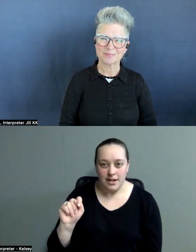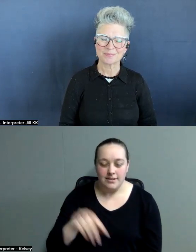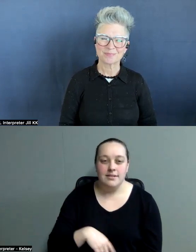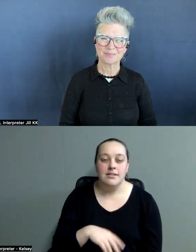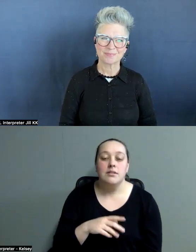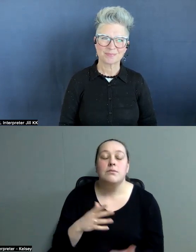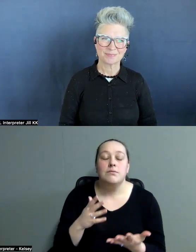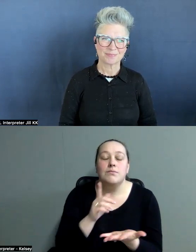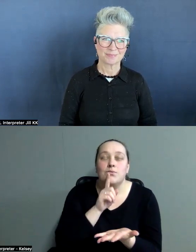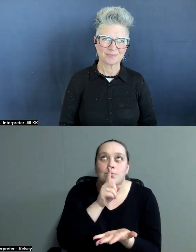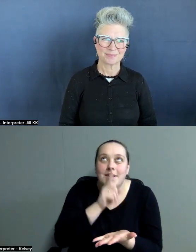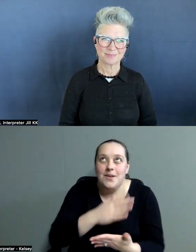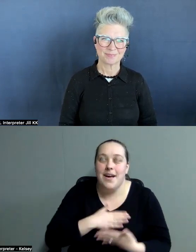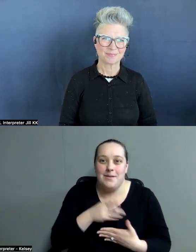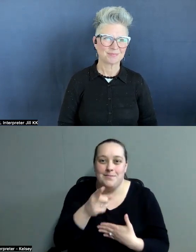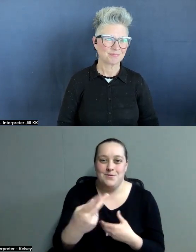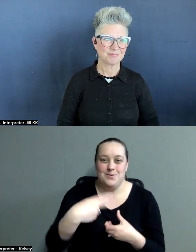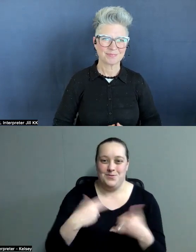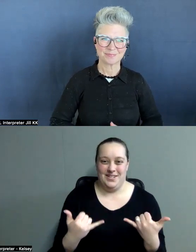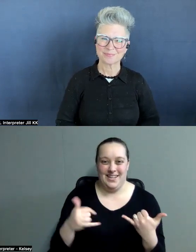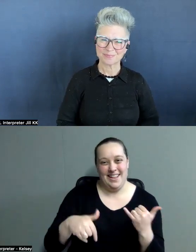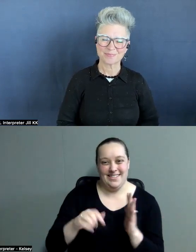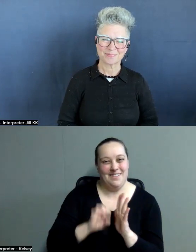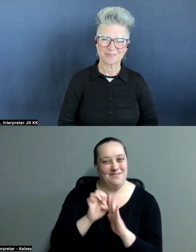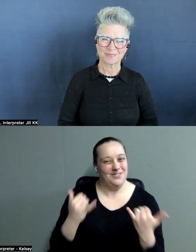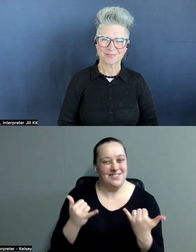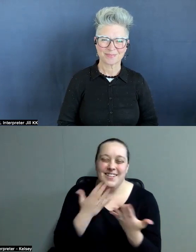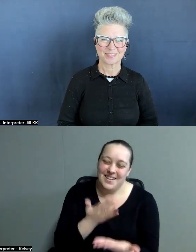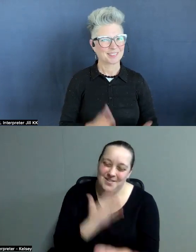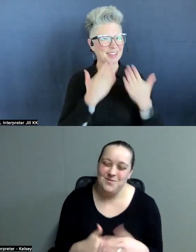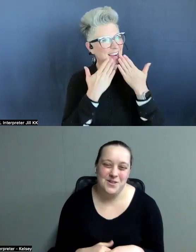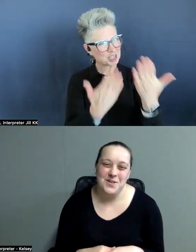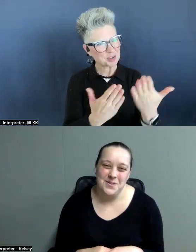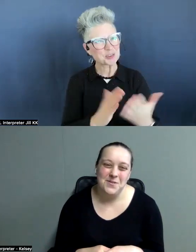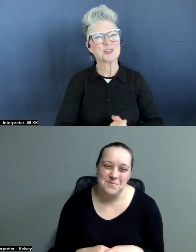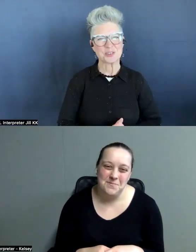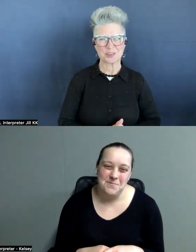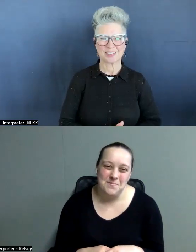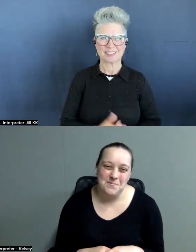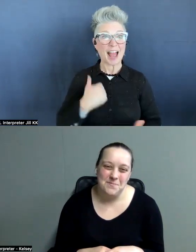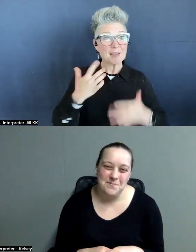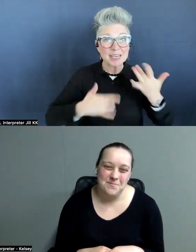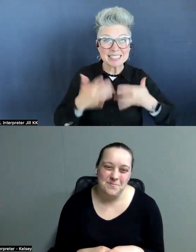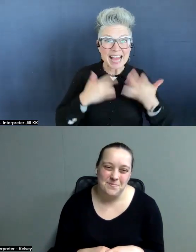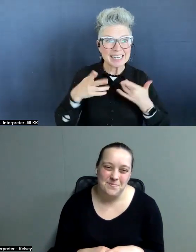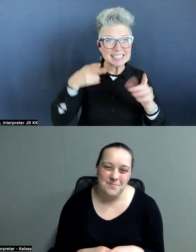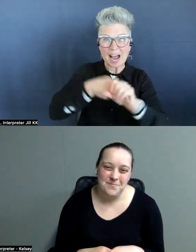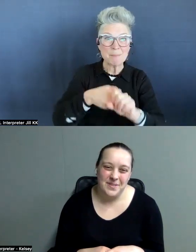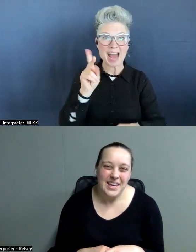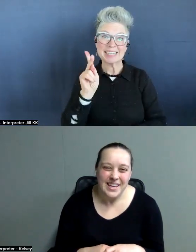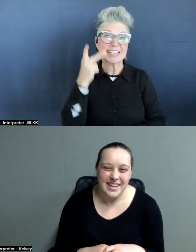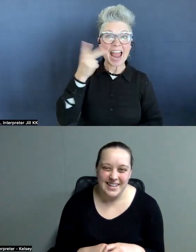to have you on the episode for today. Thank you. I've been excited to come on Cat Chat.